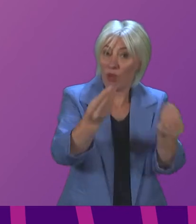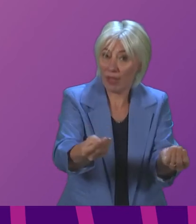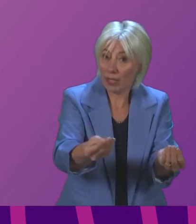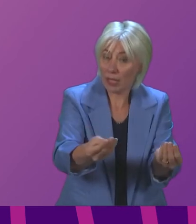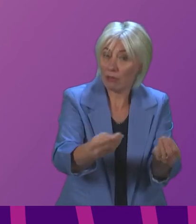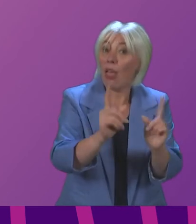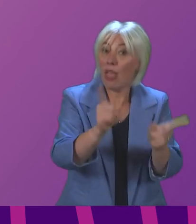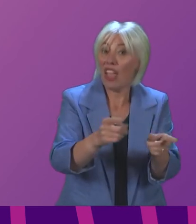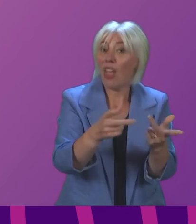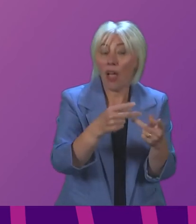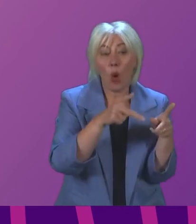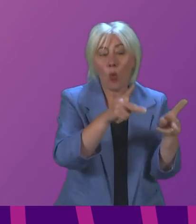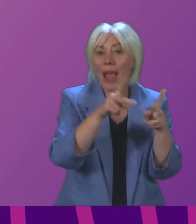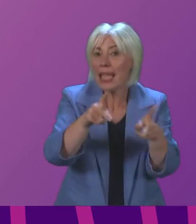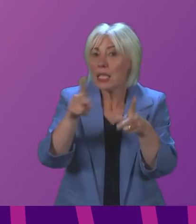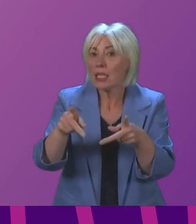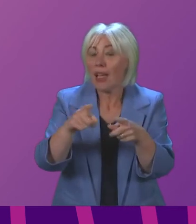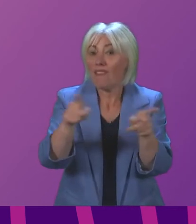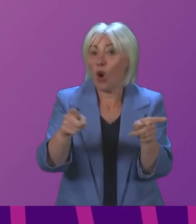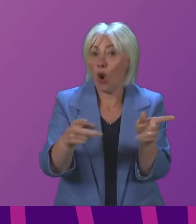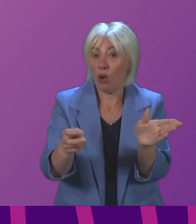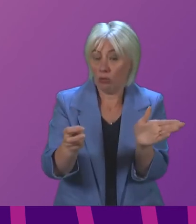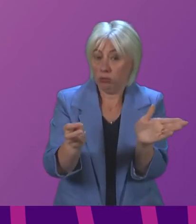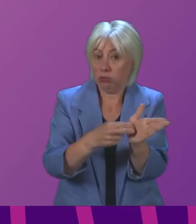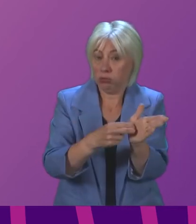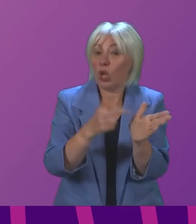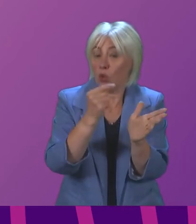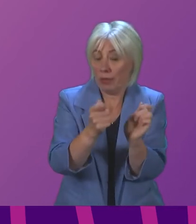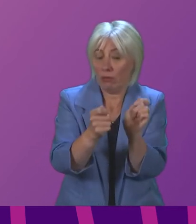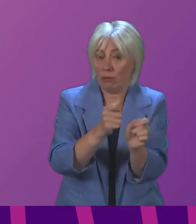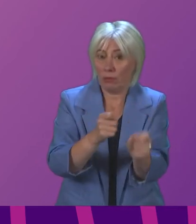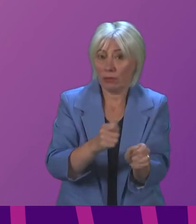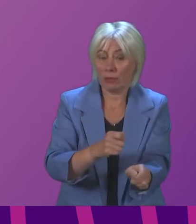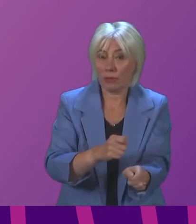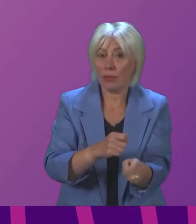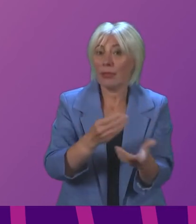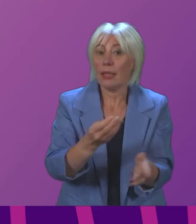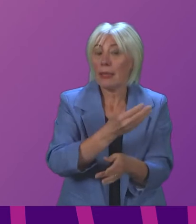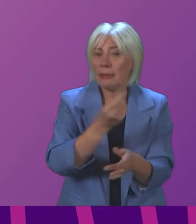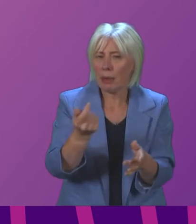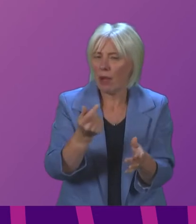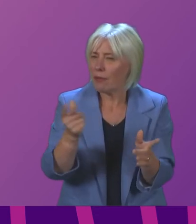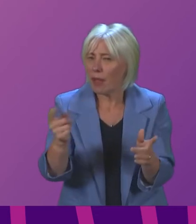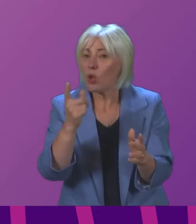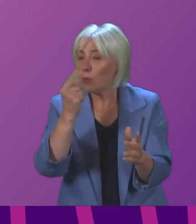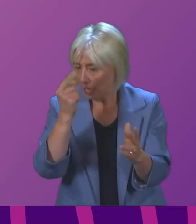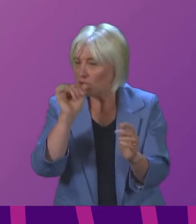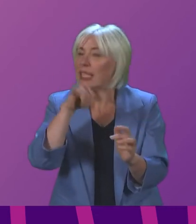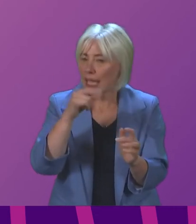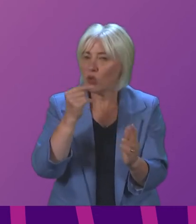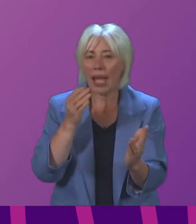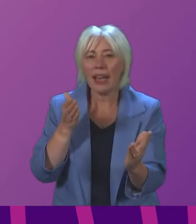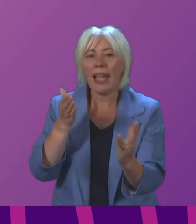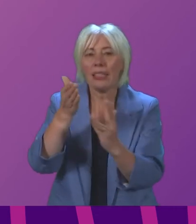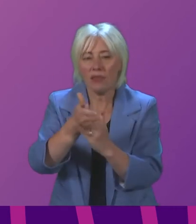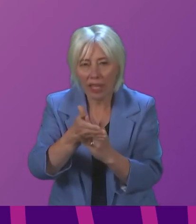of mechanisms available for the record to be corrected some of these include seeking to make an intervention inviting